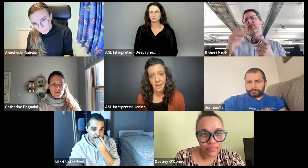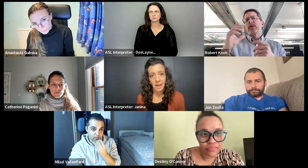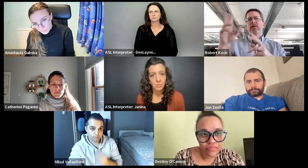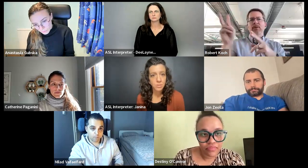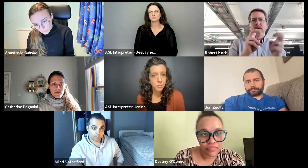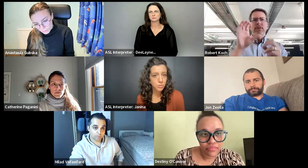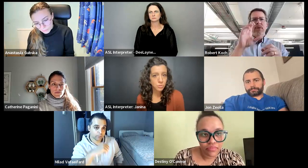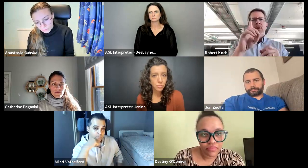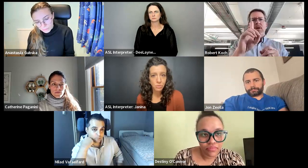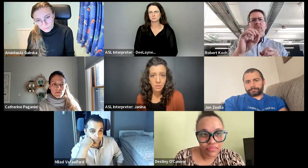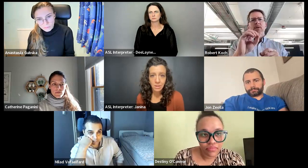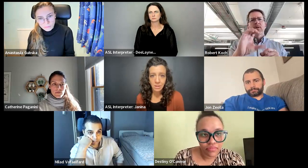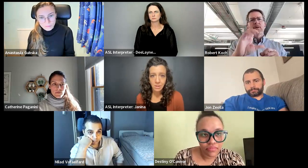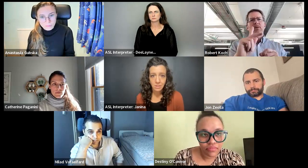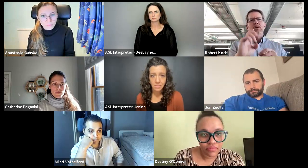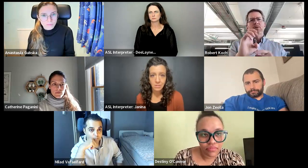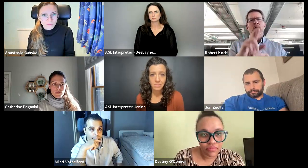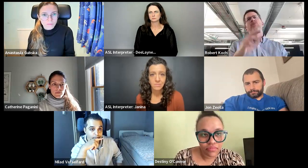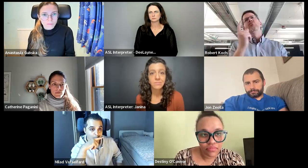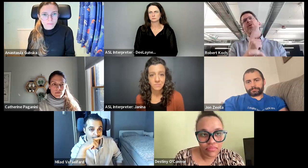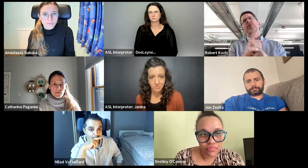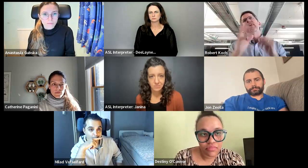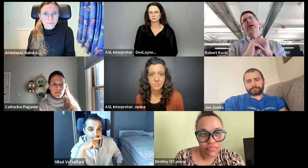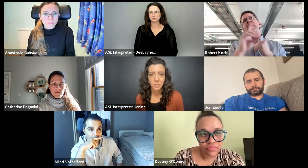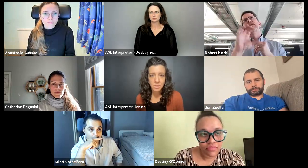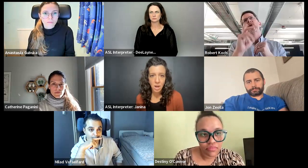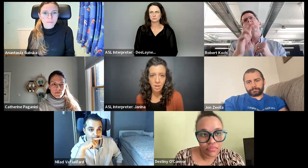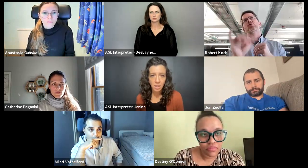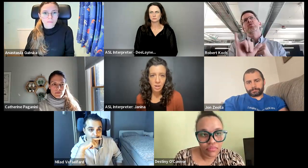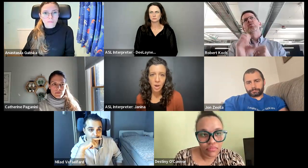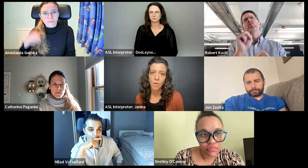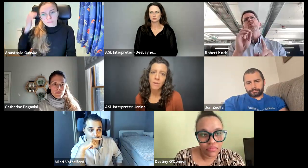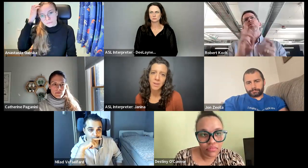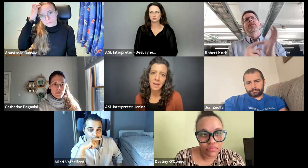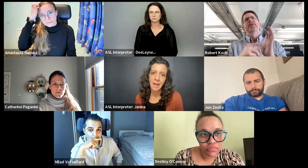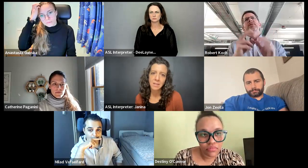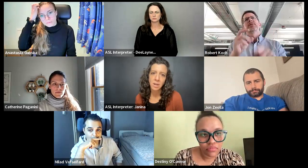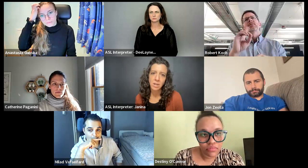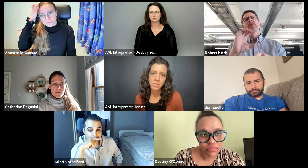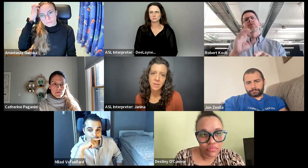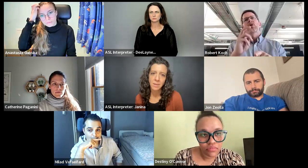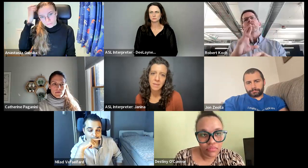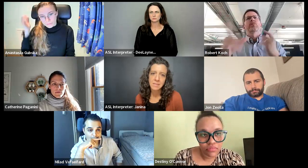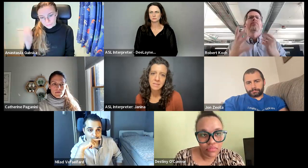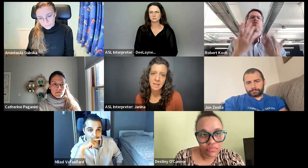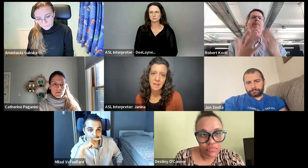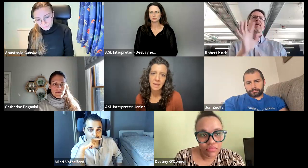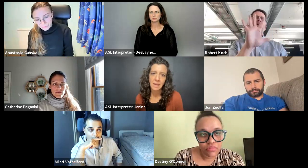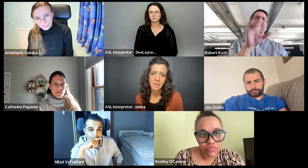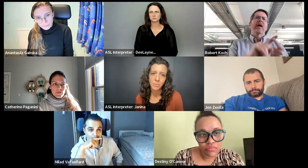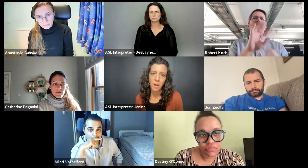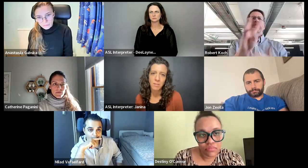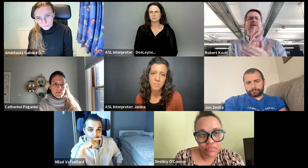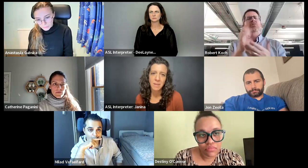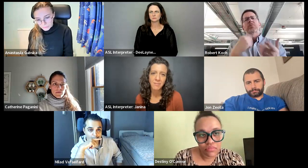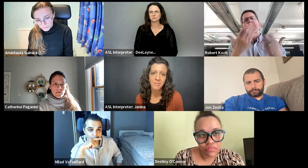um, how to do a Docker. Oh, right. You got to add a Docker too. That means that